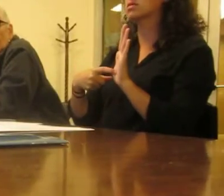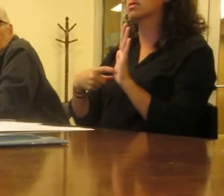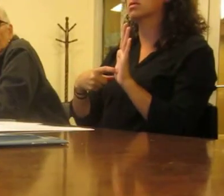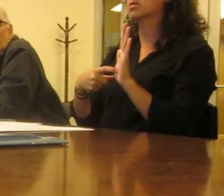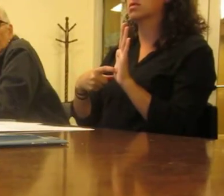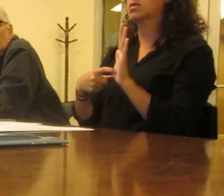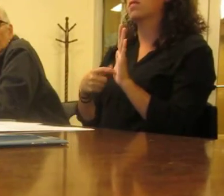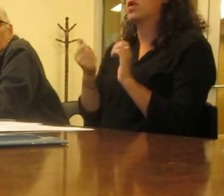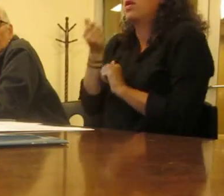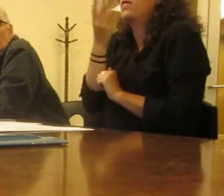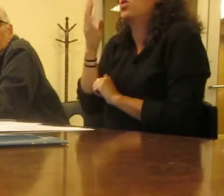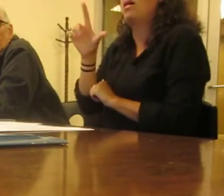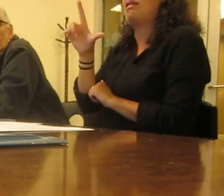come to... Or Native American.